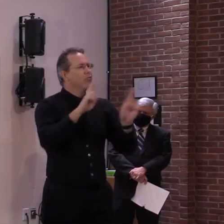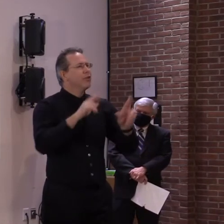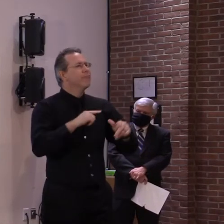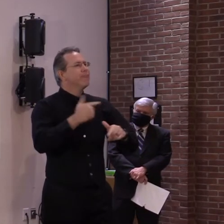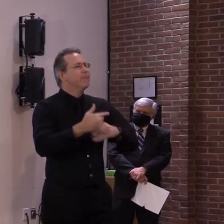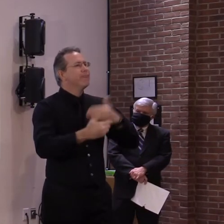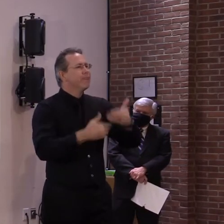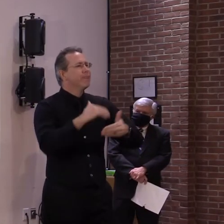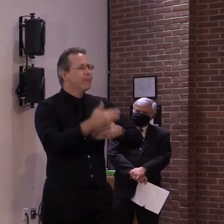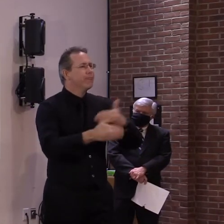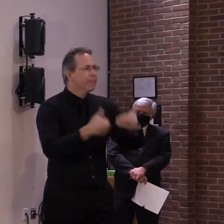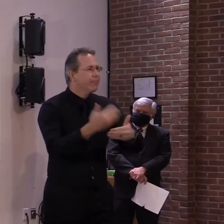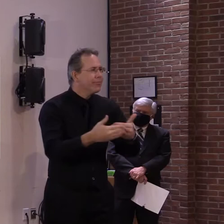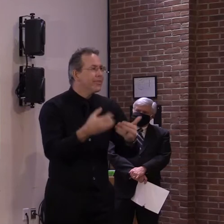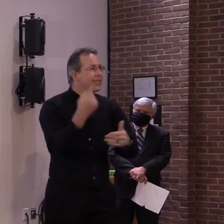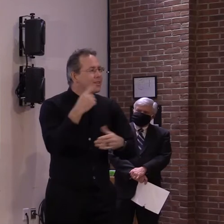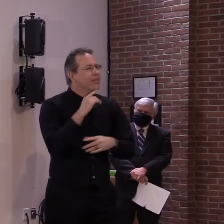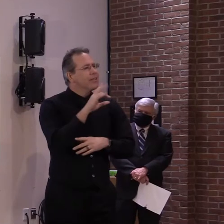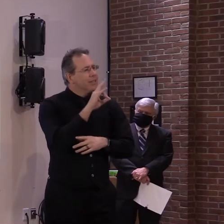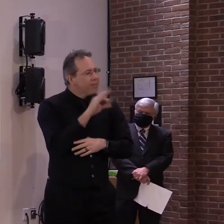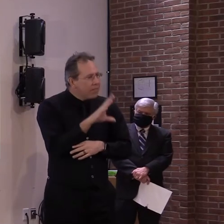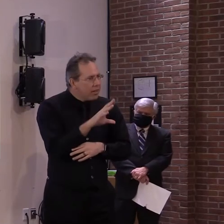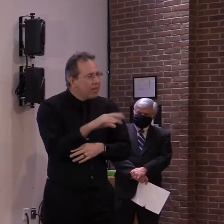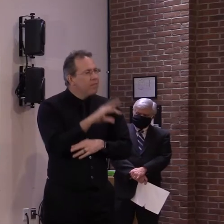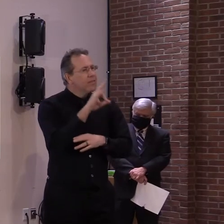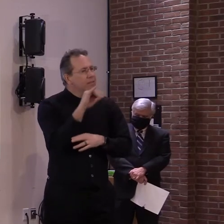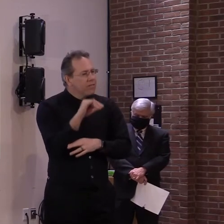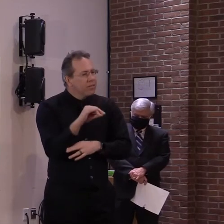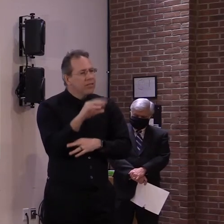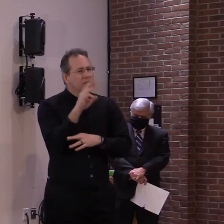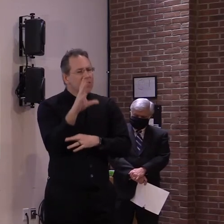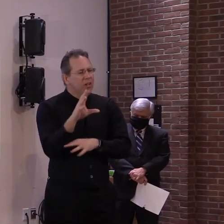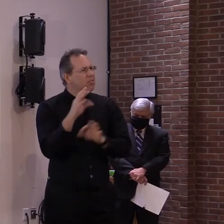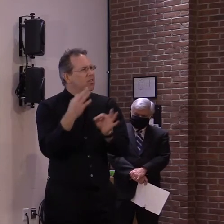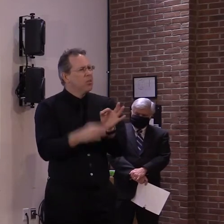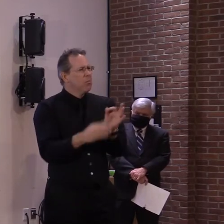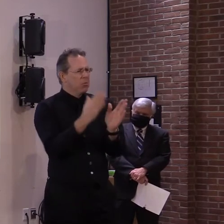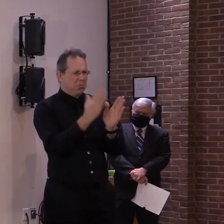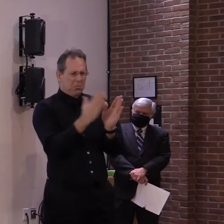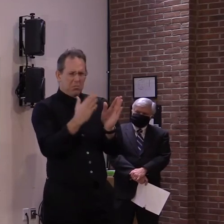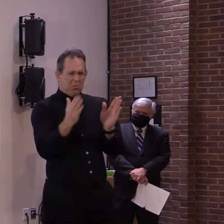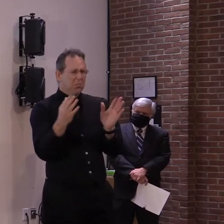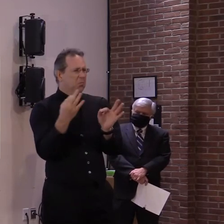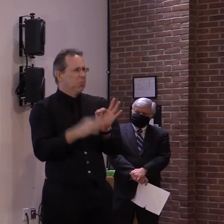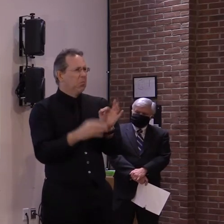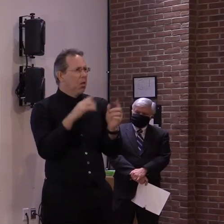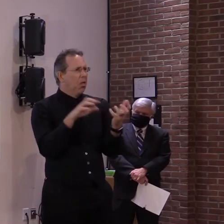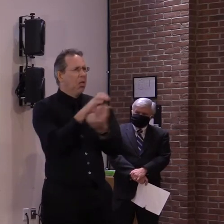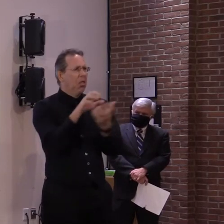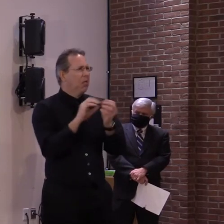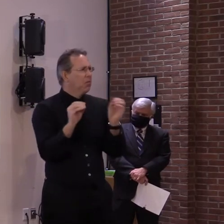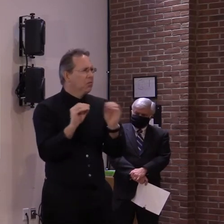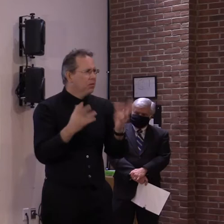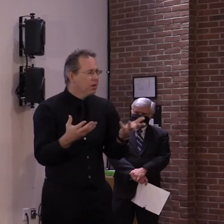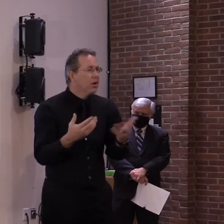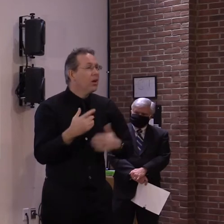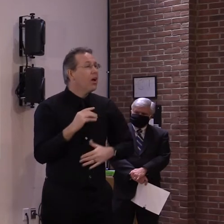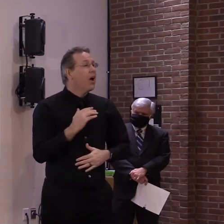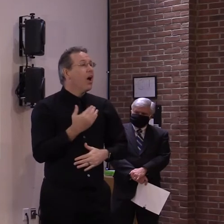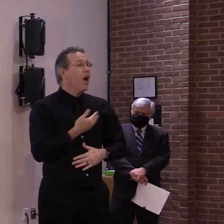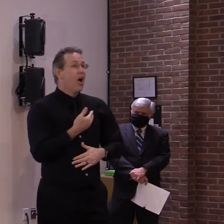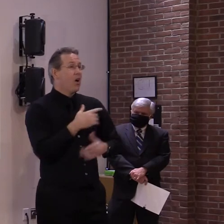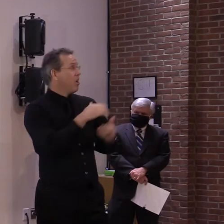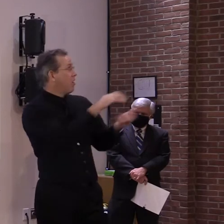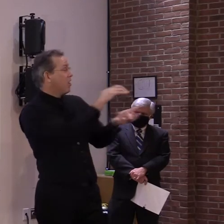the 75-plus and over range just due to the supply. So if we get